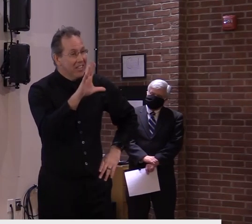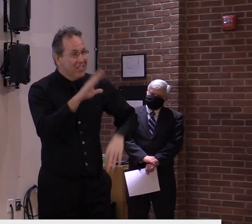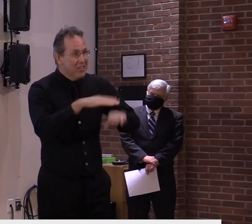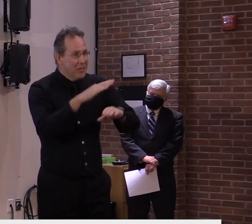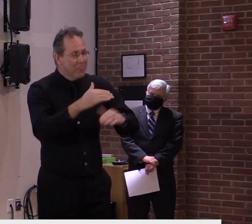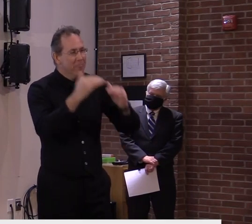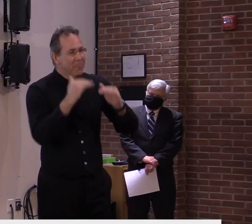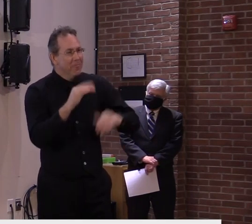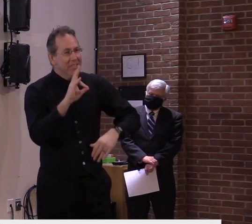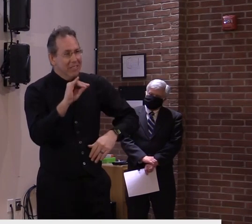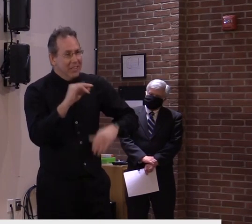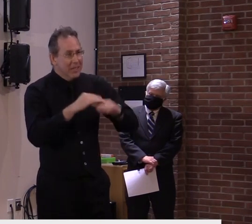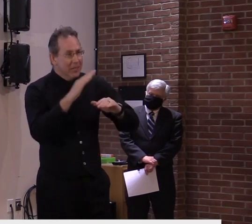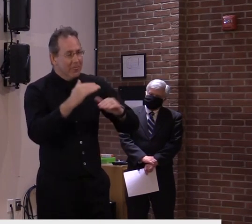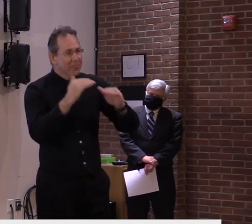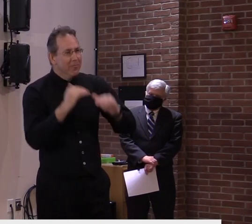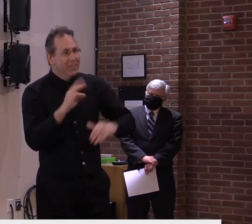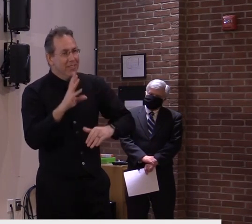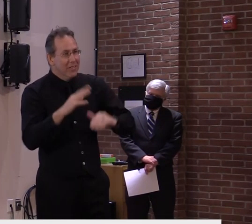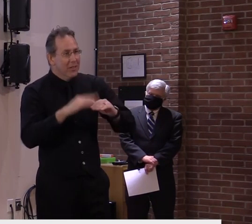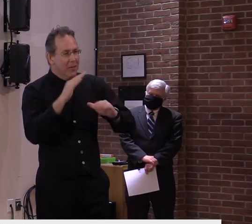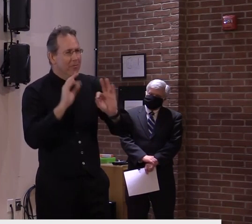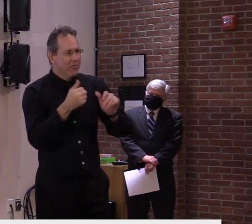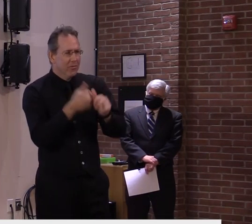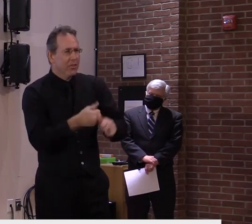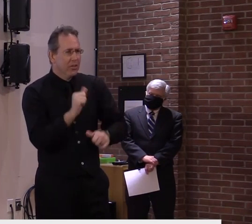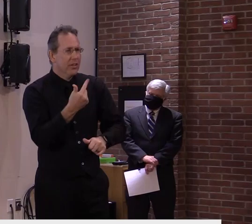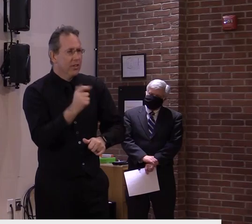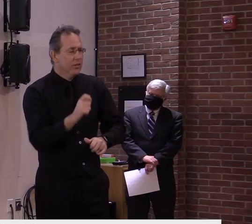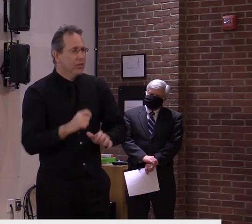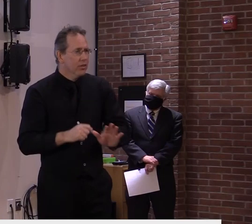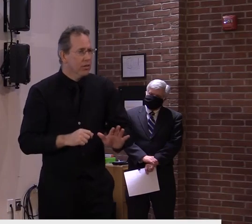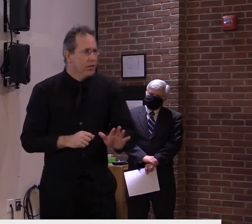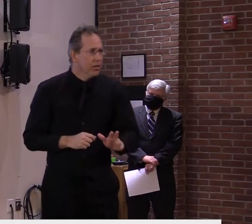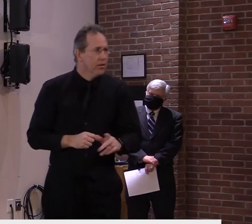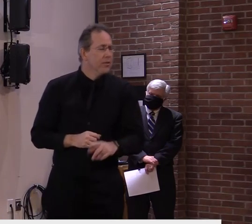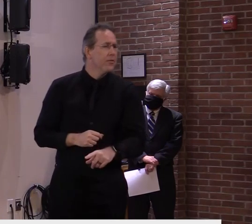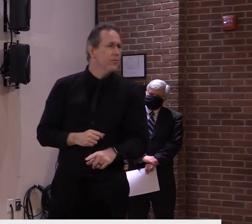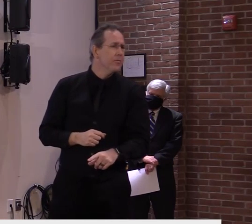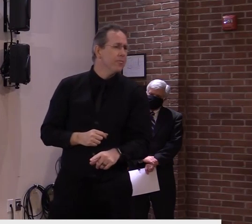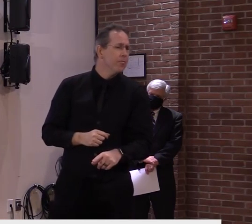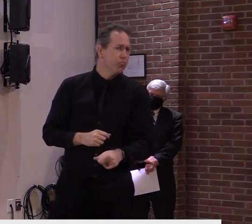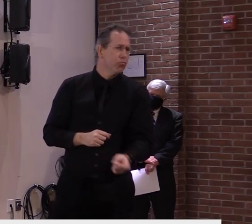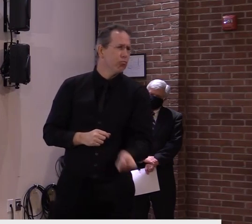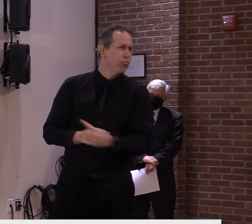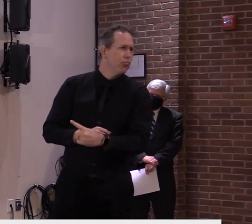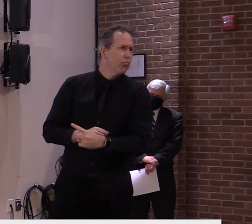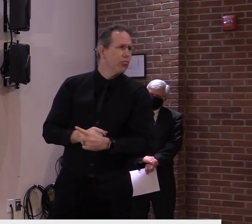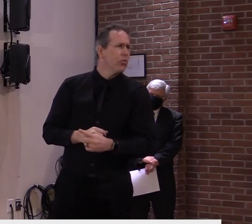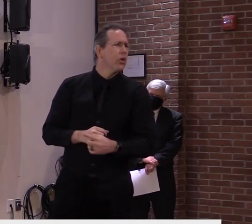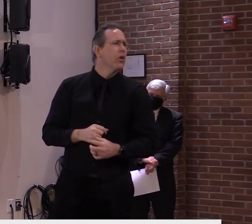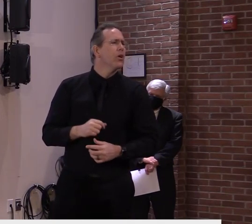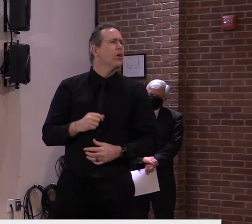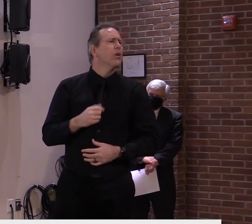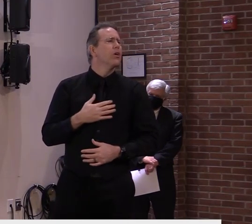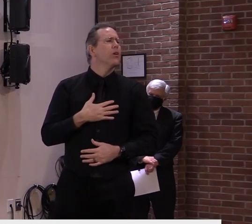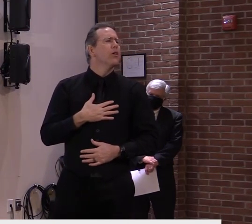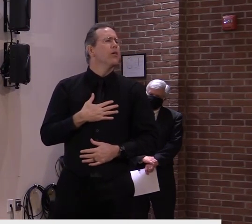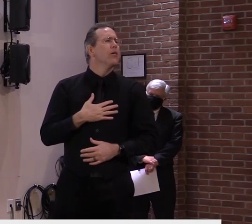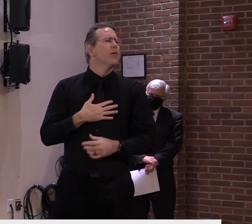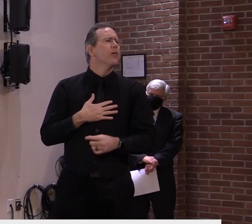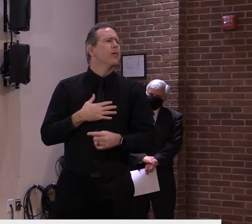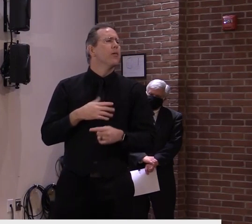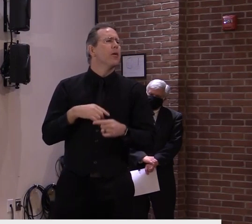there's concern that, you know, people in their 60s who don't have any comorbidities